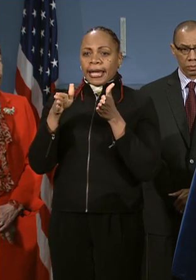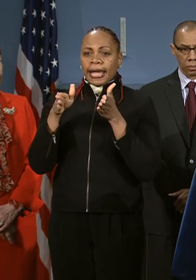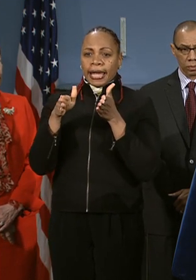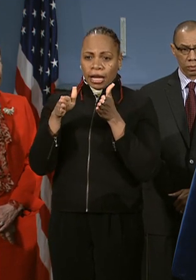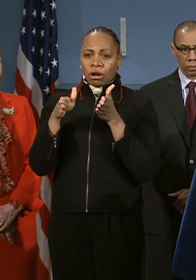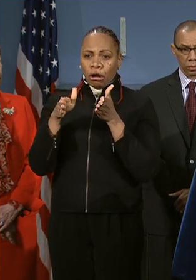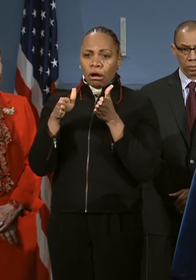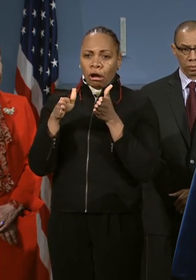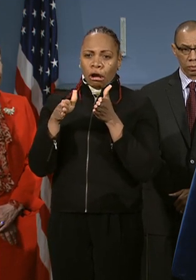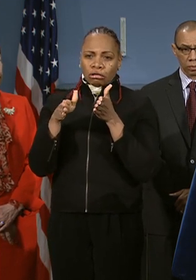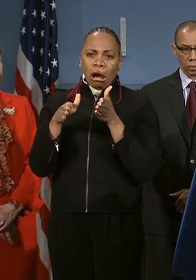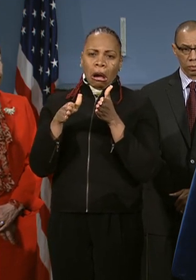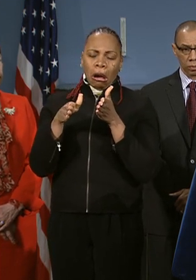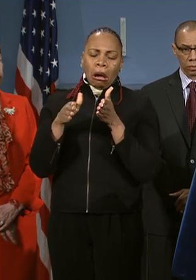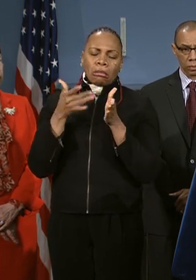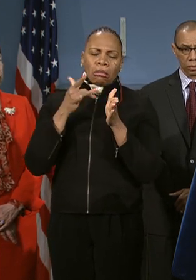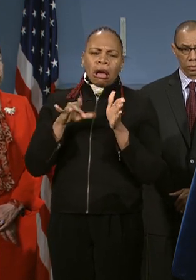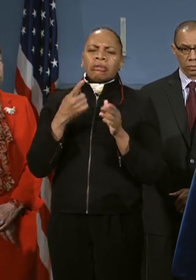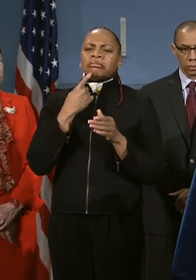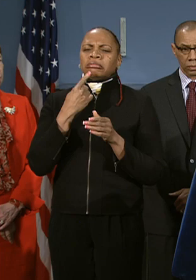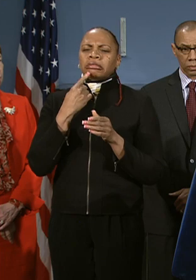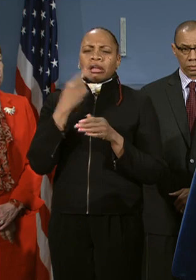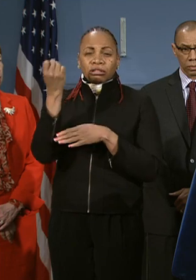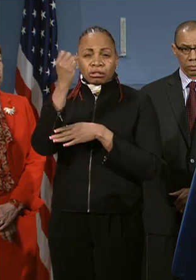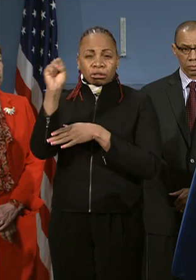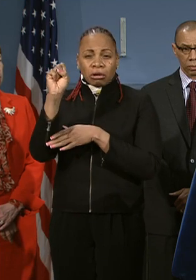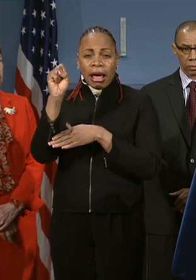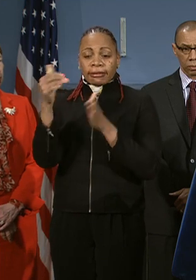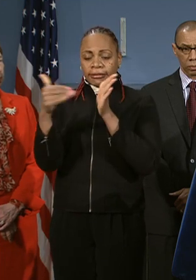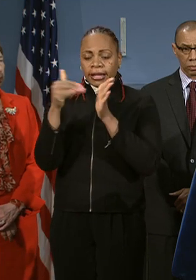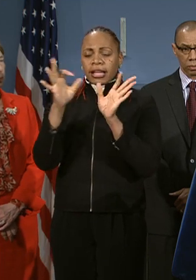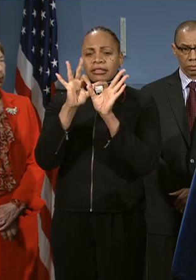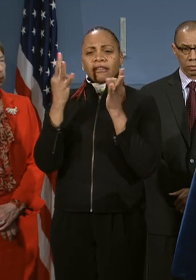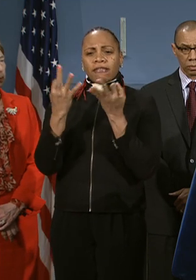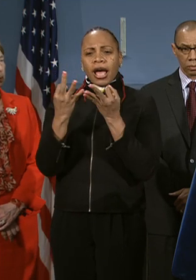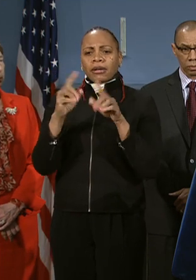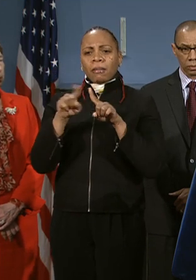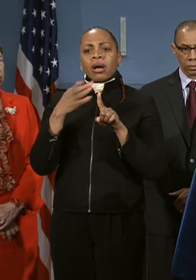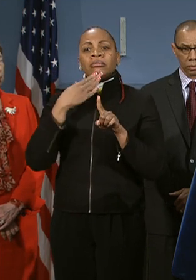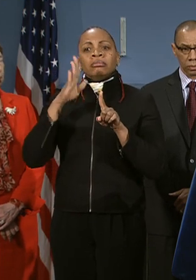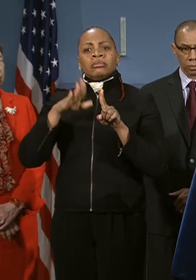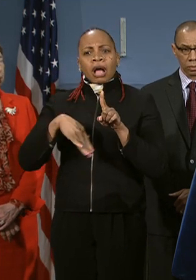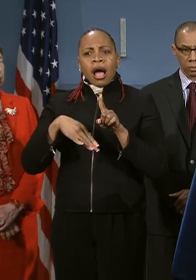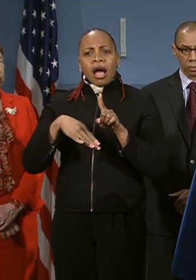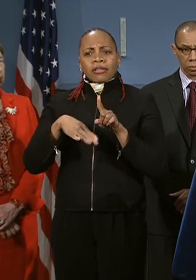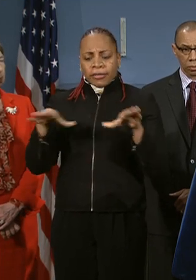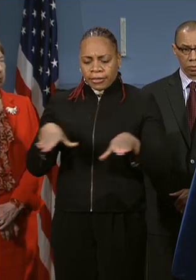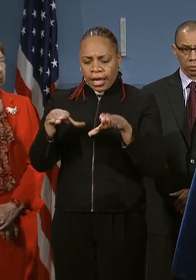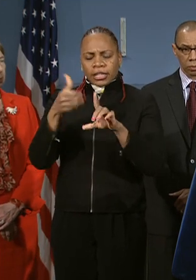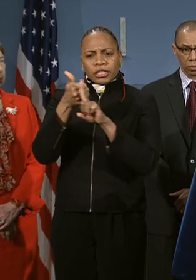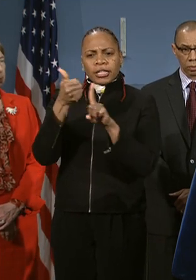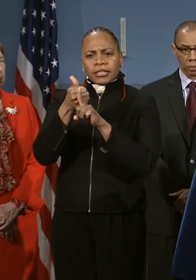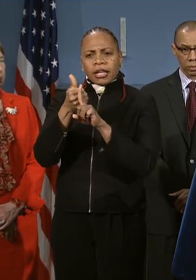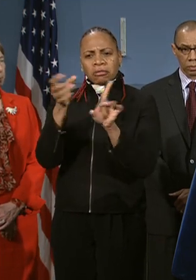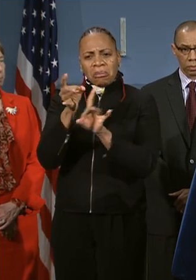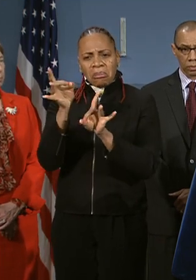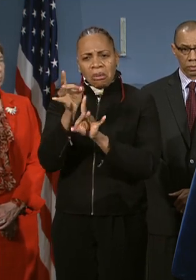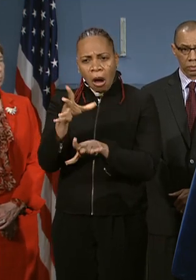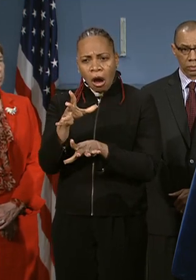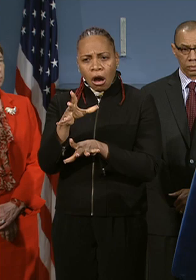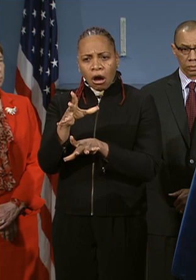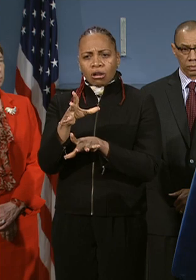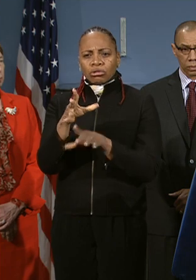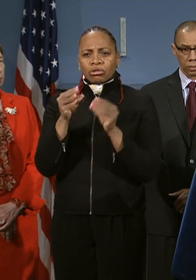schoolchildren and their families. Unfortunately, I think it's fair to say such disgraceful actions speak louder than words. And whatever else